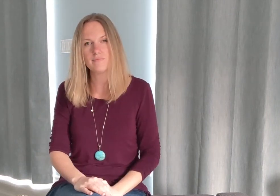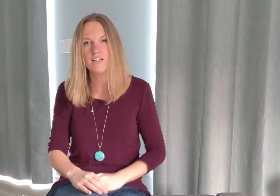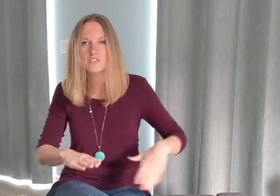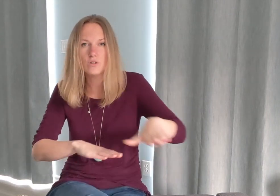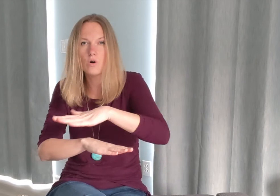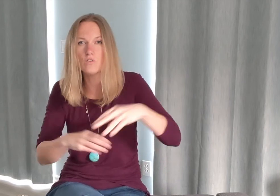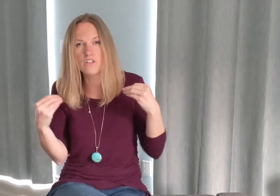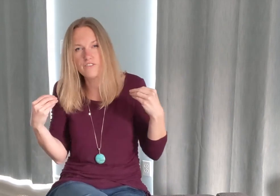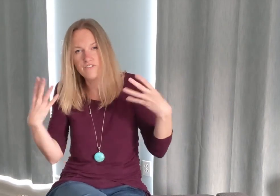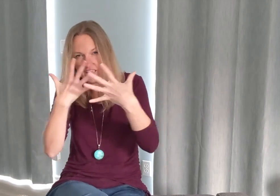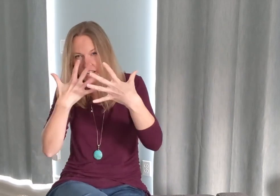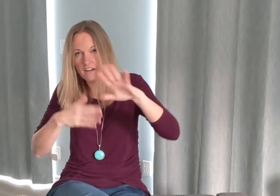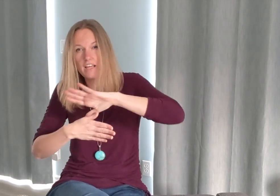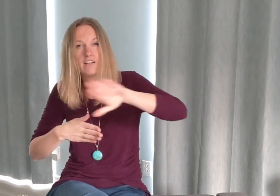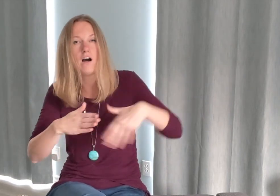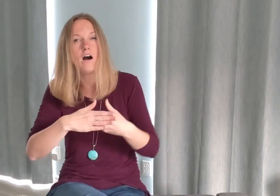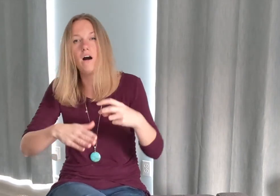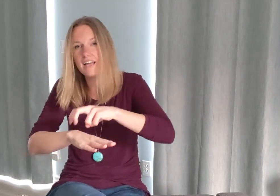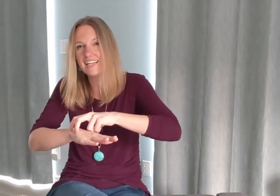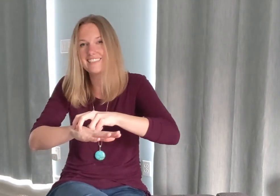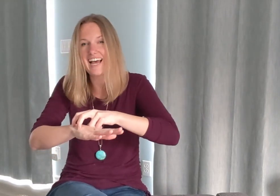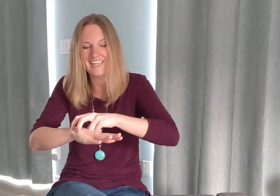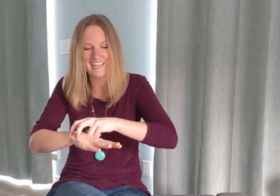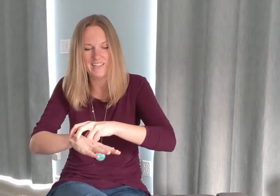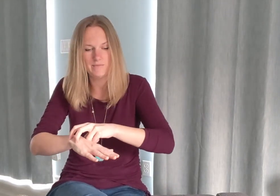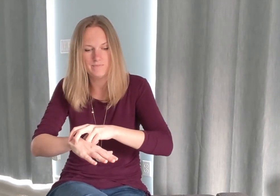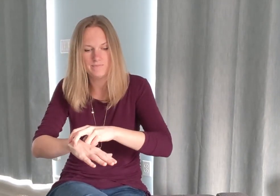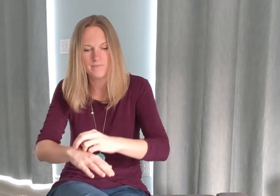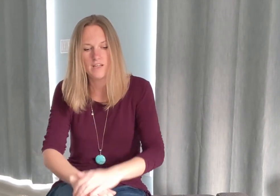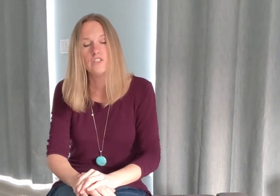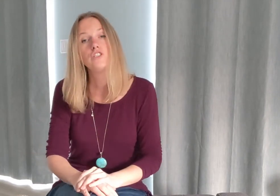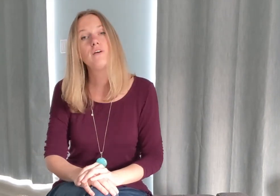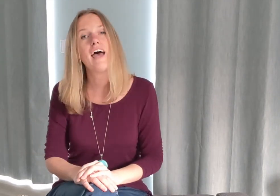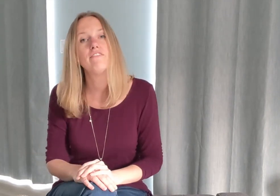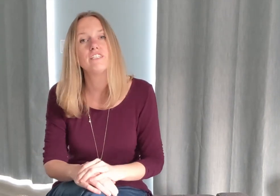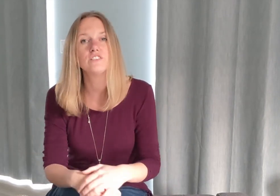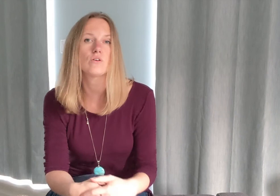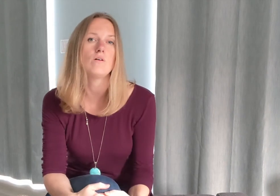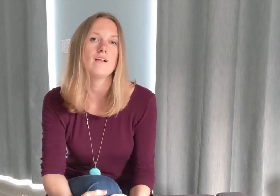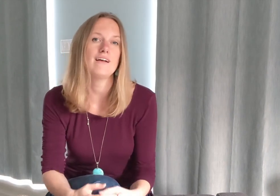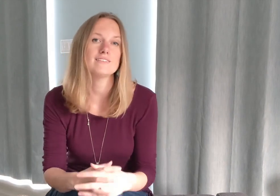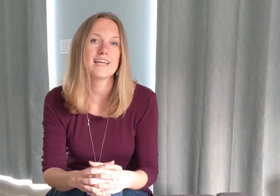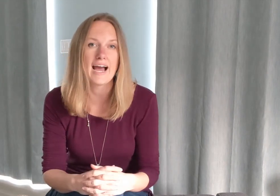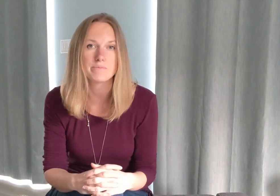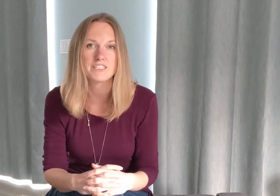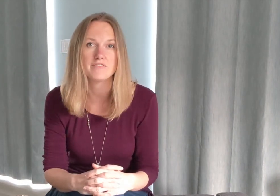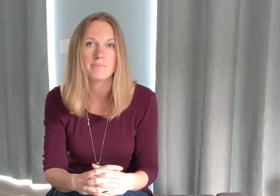So over fear and all anxiety. To every soul held captive by